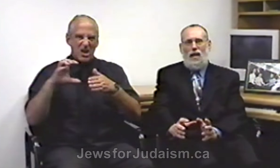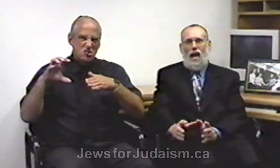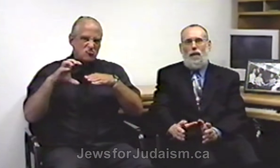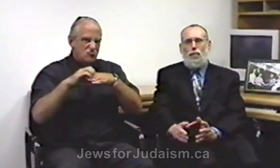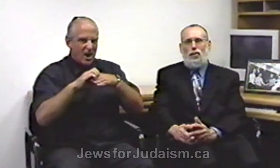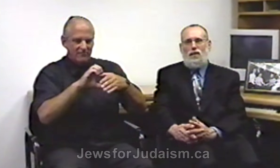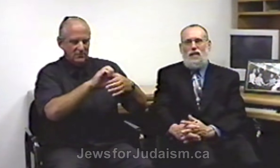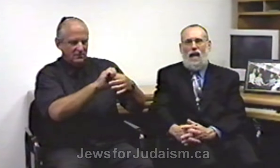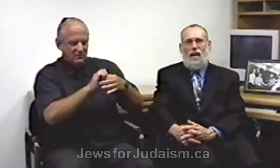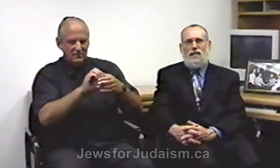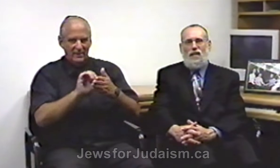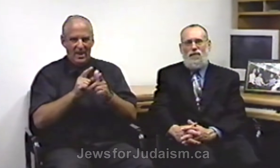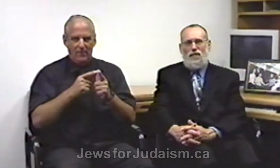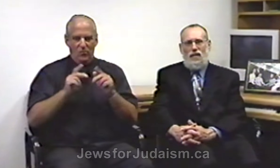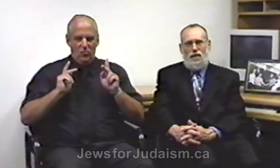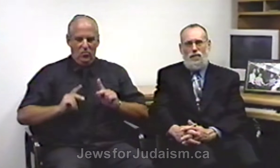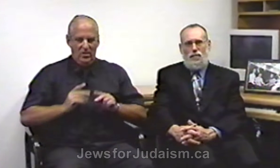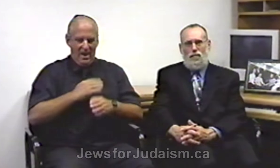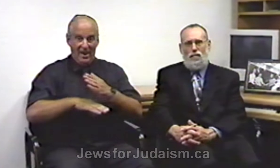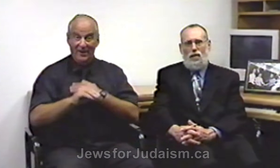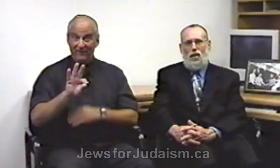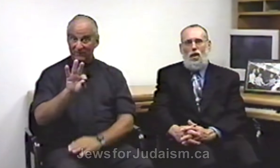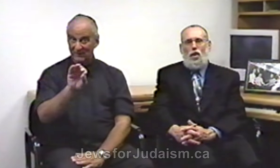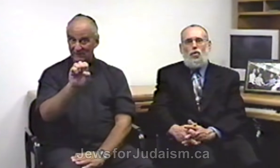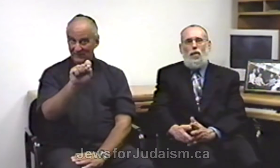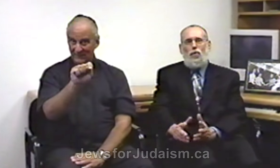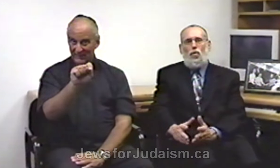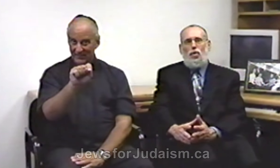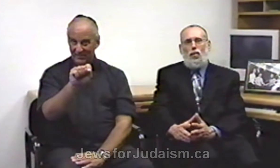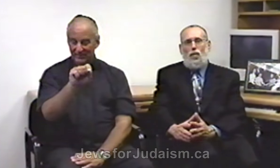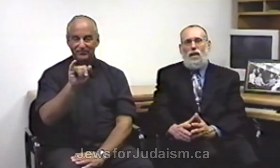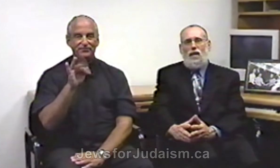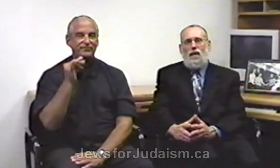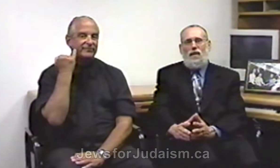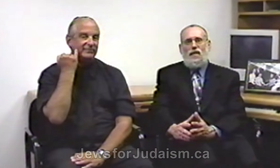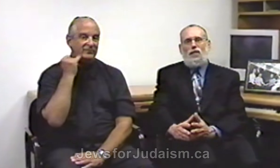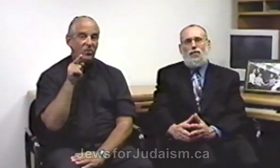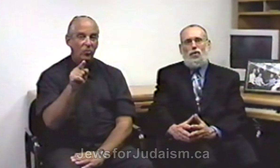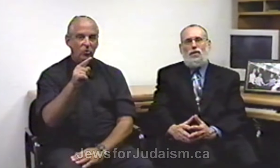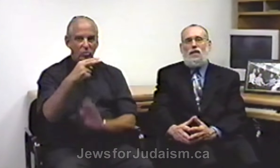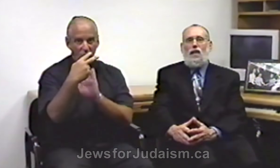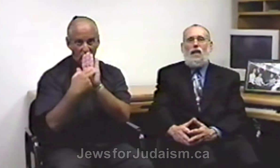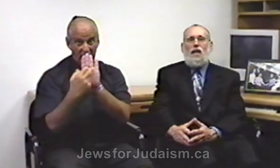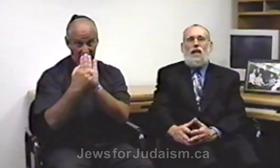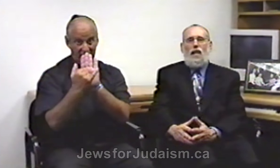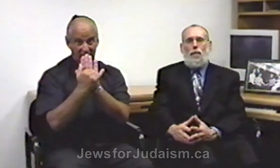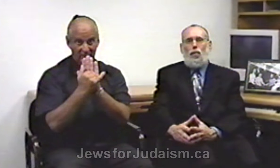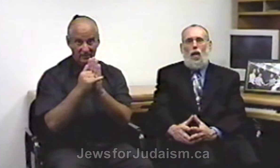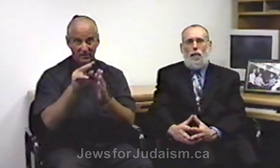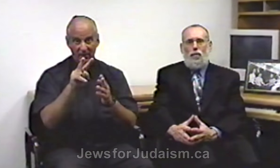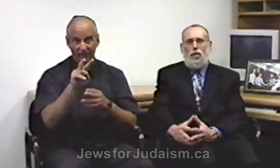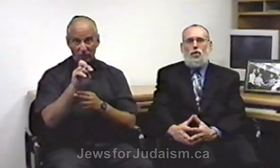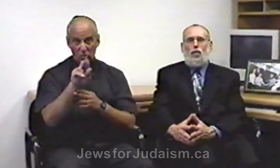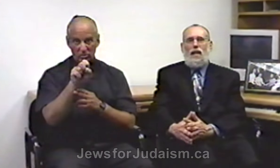at a person's hands and feet. So if you were to read this verse in a proper translation